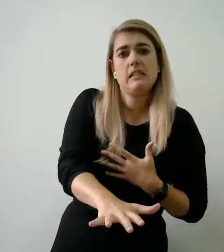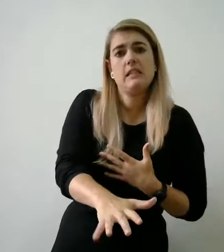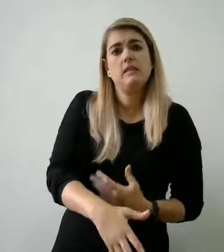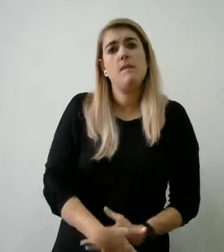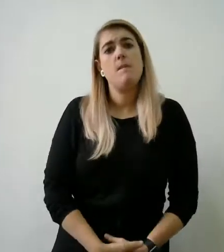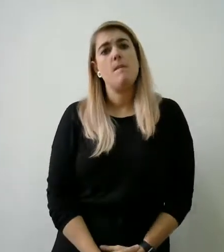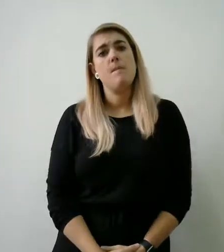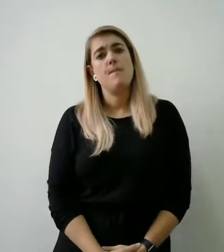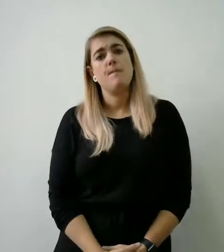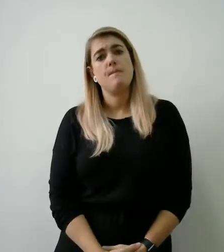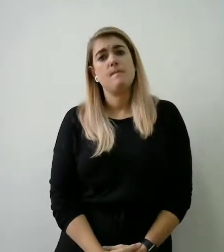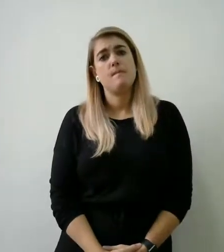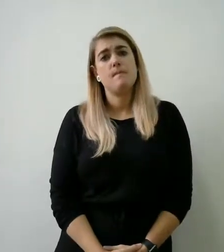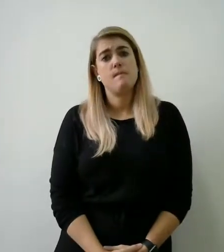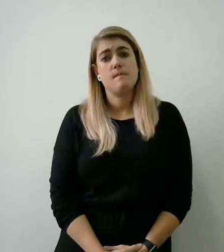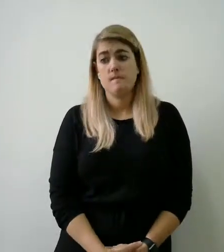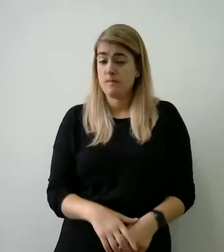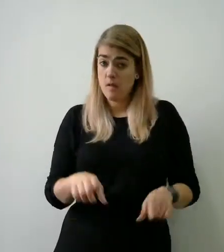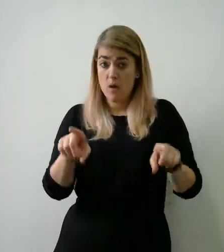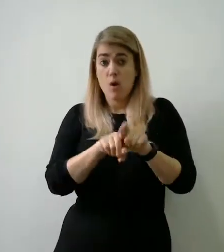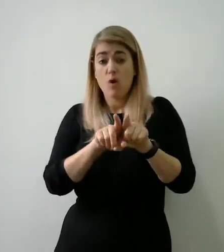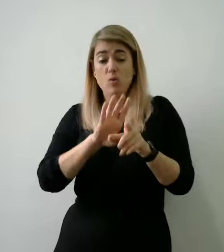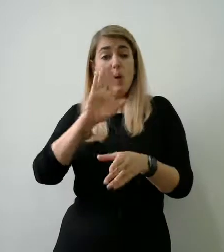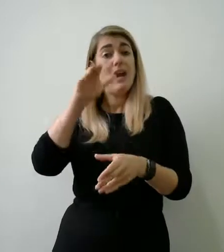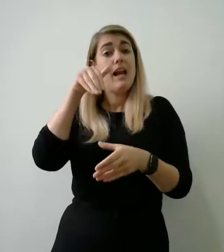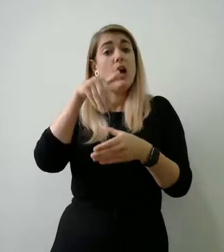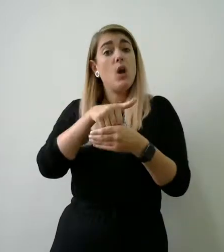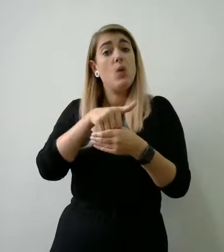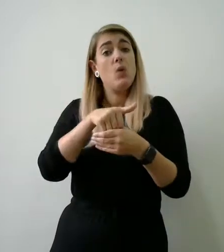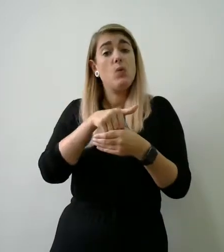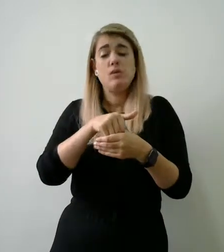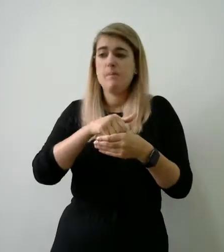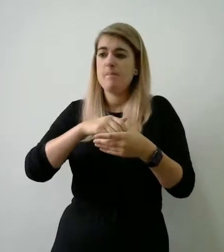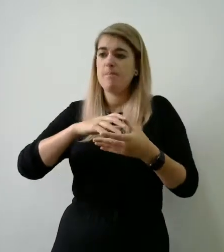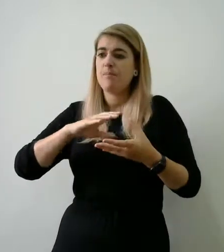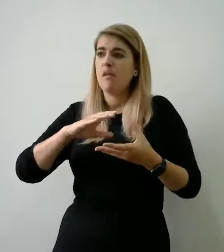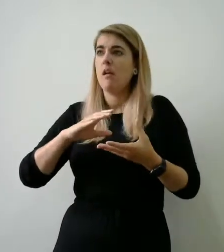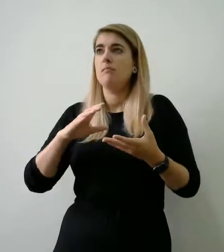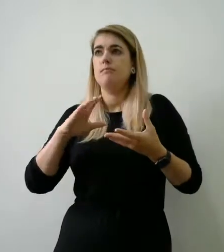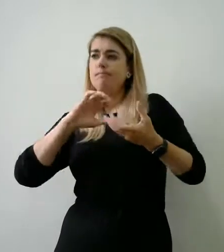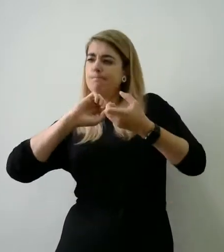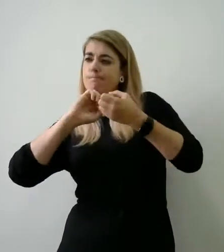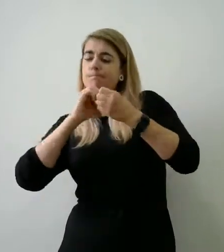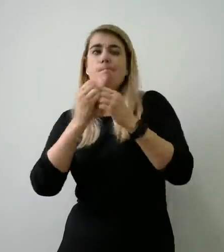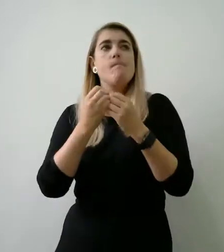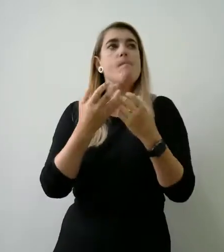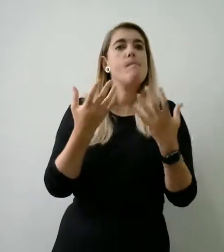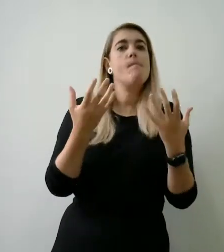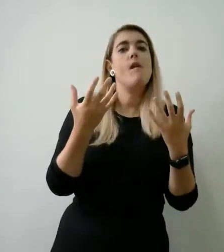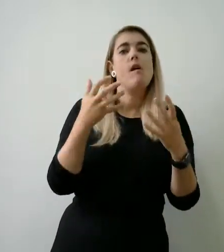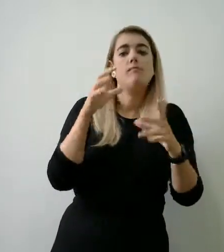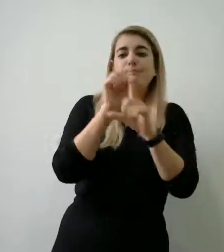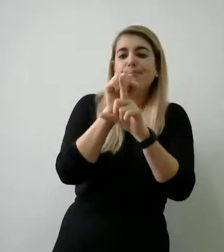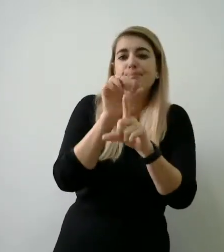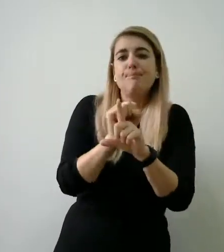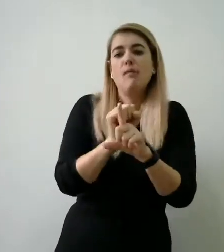This also includes fabricating the symptoms of or deliberately inducing illness in a child.